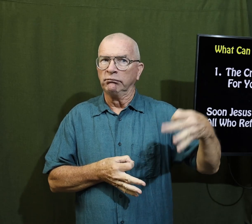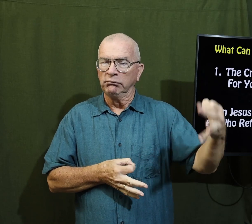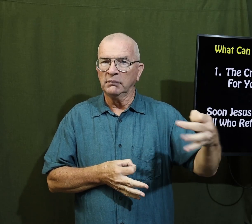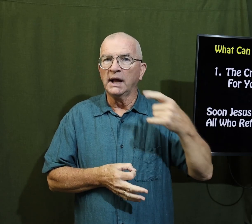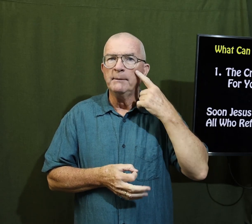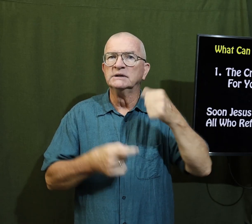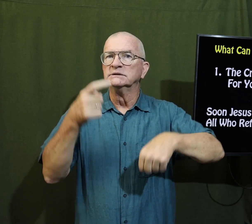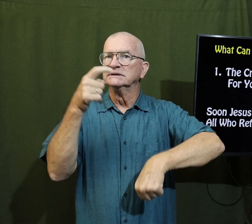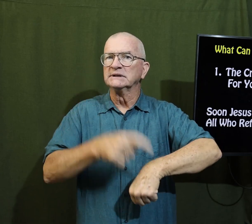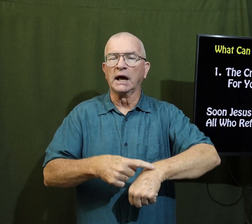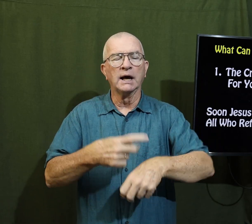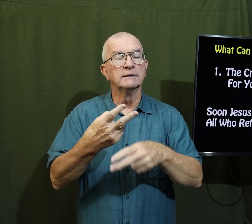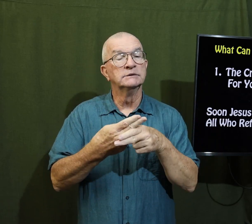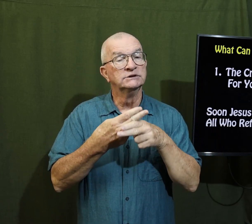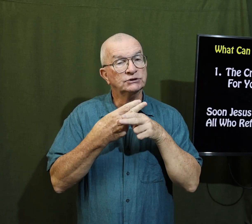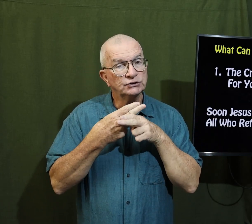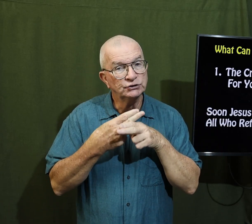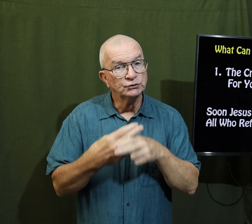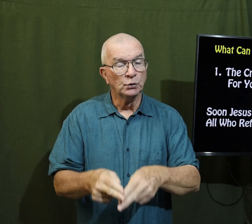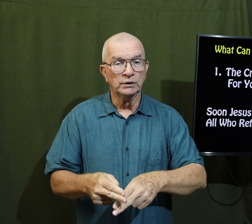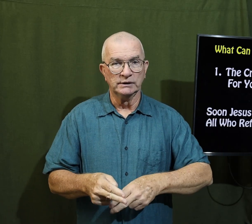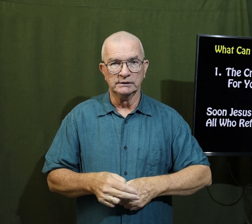don't put it off because the time is short